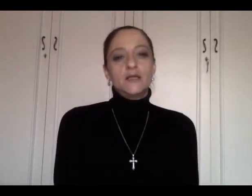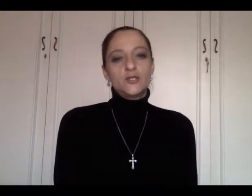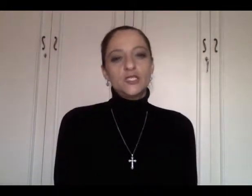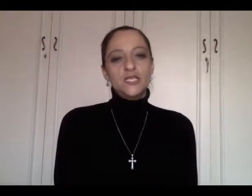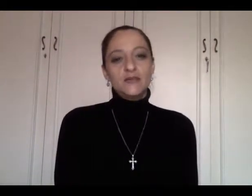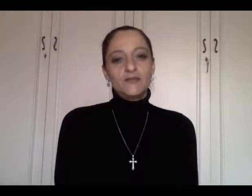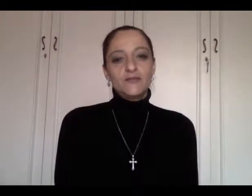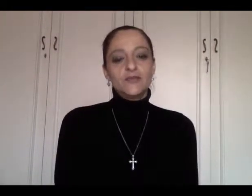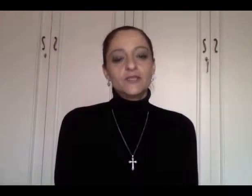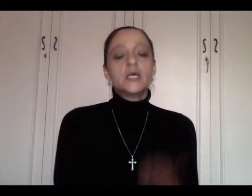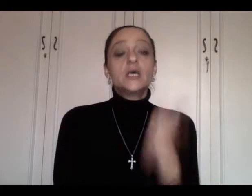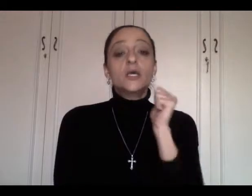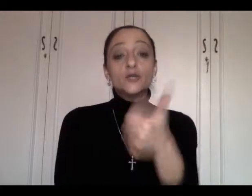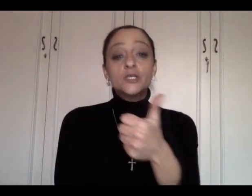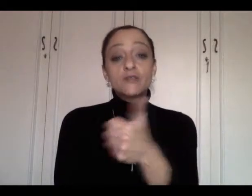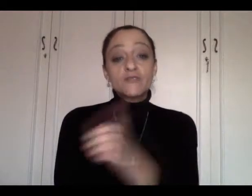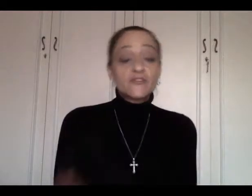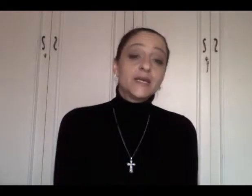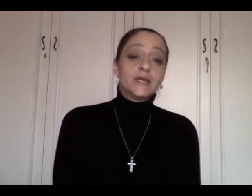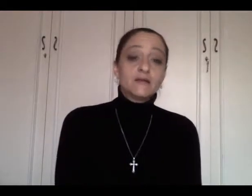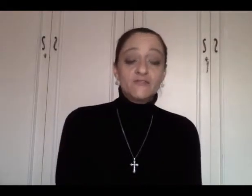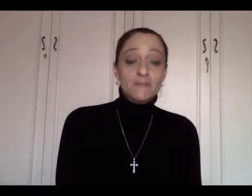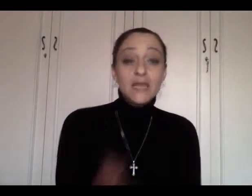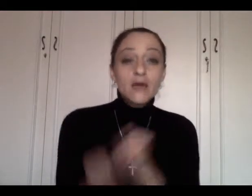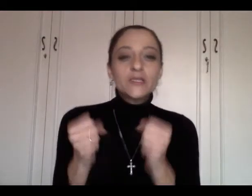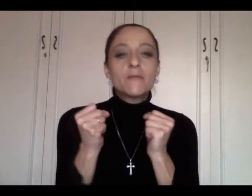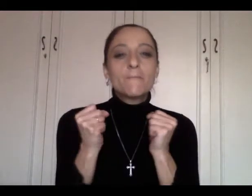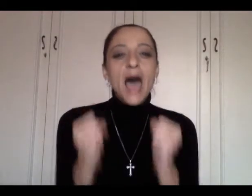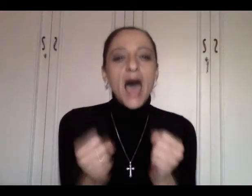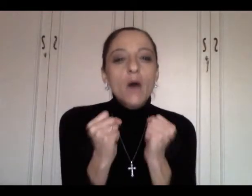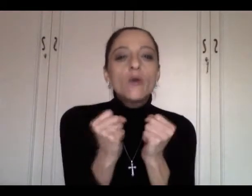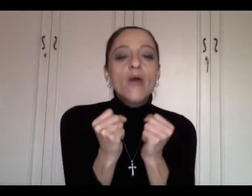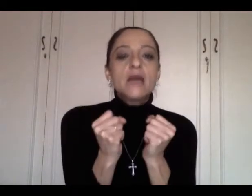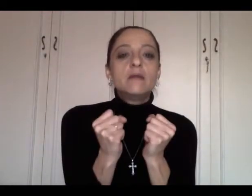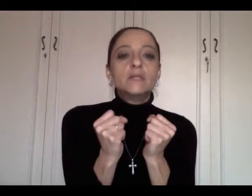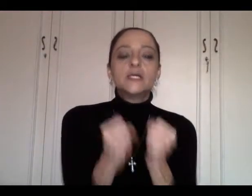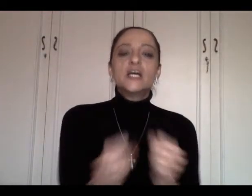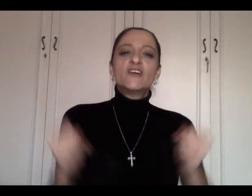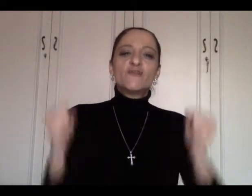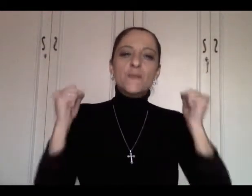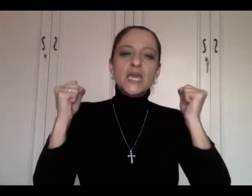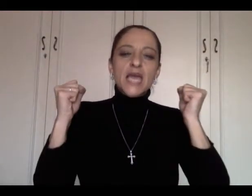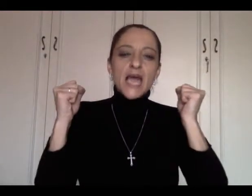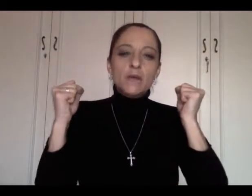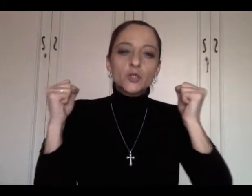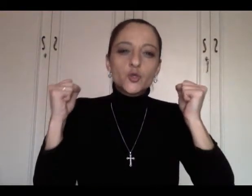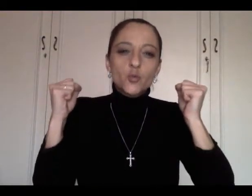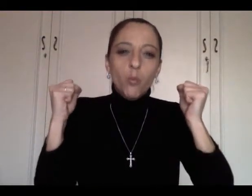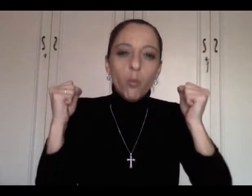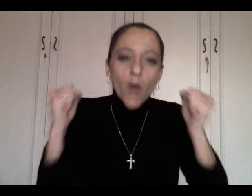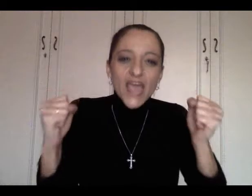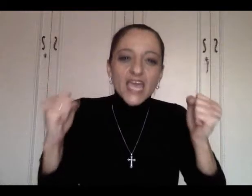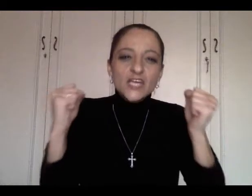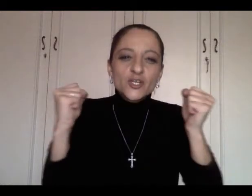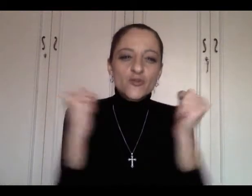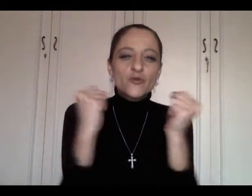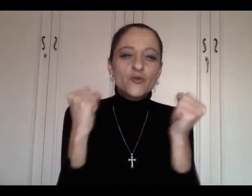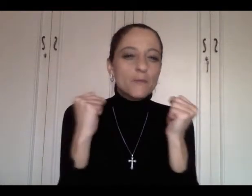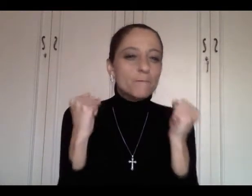to dig through this. You deserve a Flamingo. Flamingo is the power animal for being able to wade through the